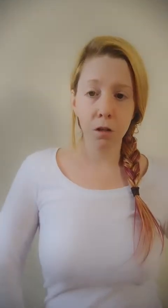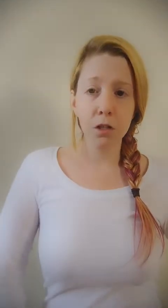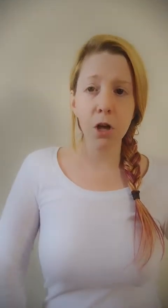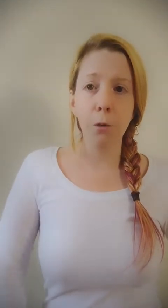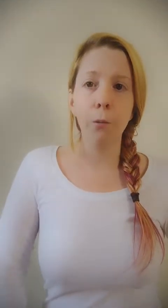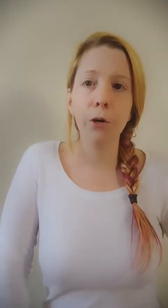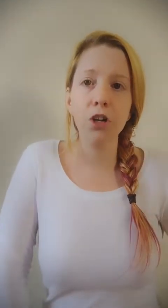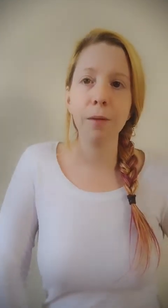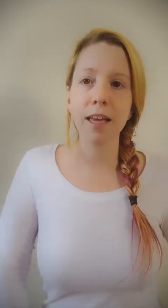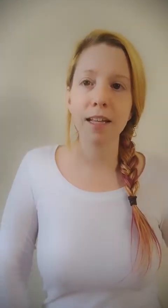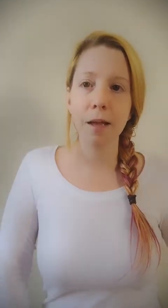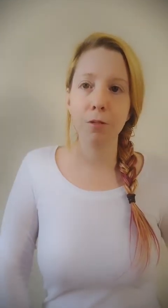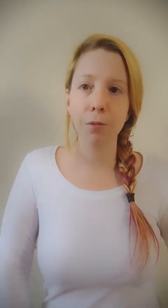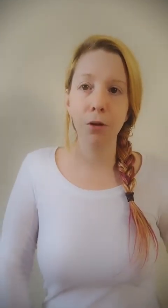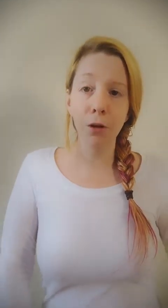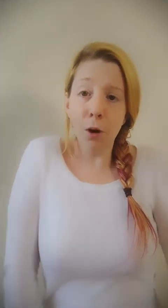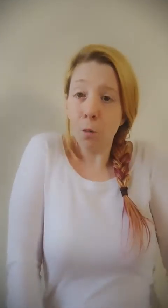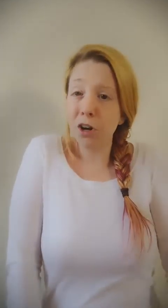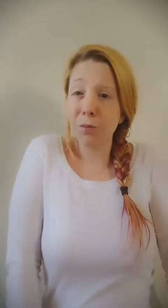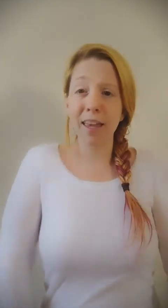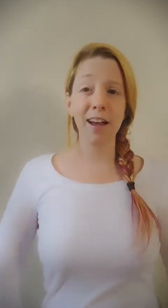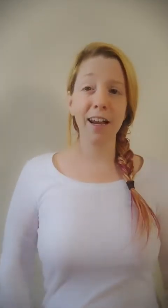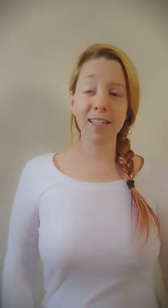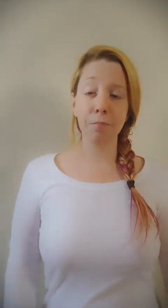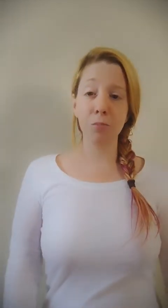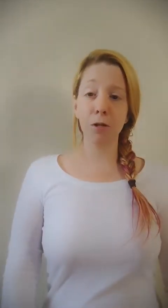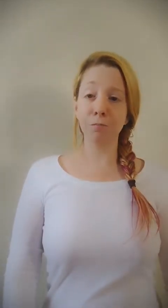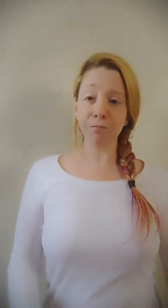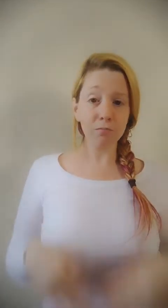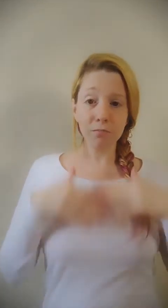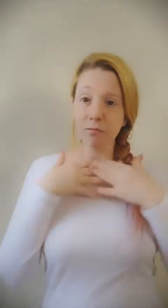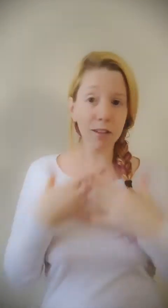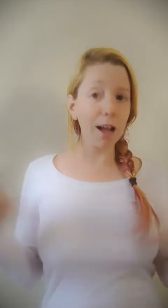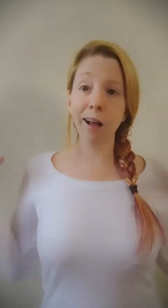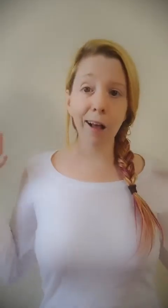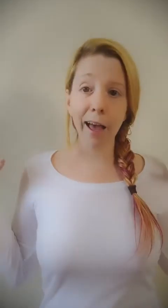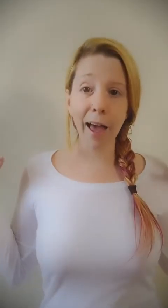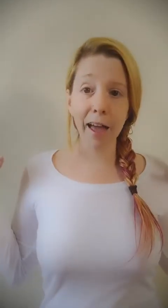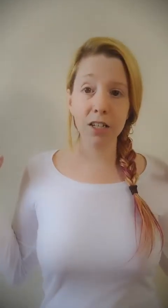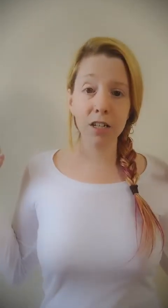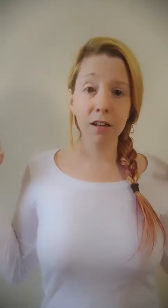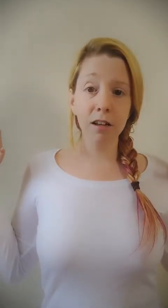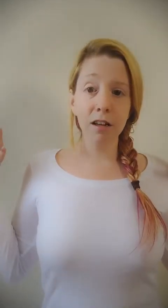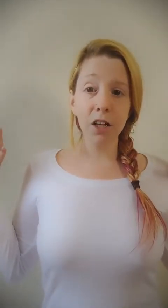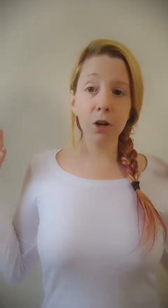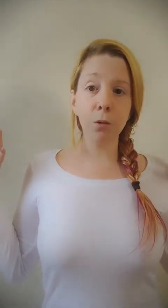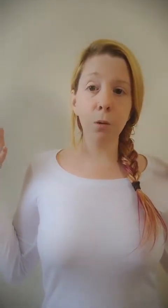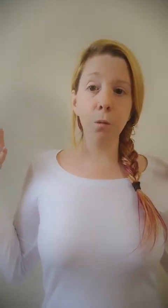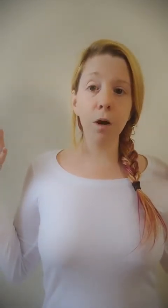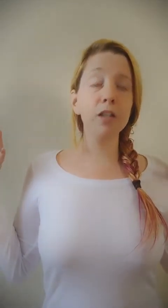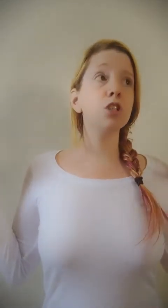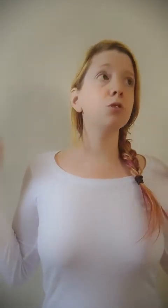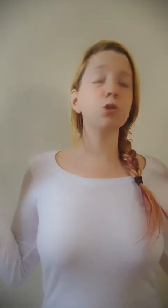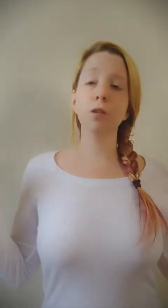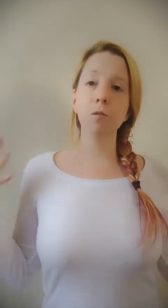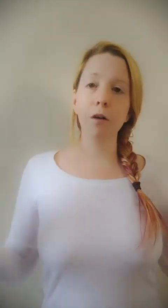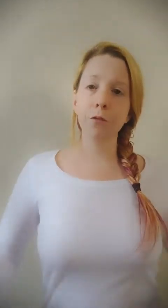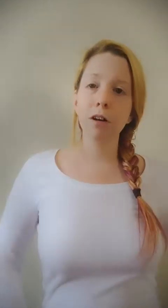So, what are you making acceptable? What are you making unacceptable? And, you know, what do you truly want for your